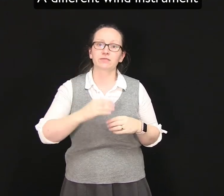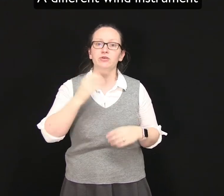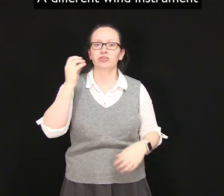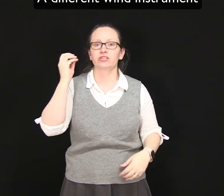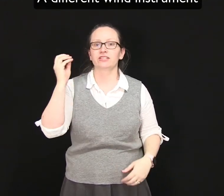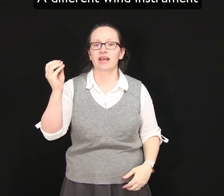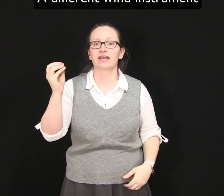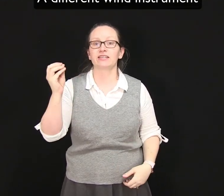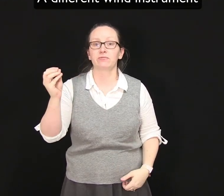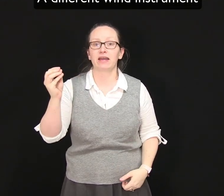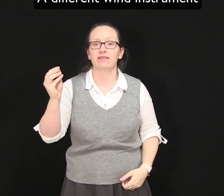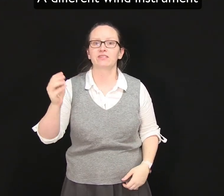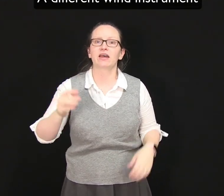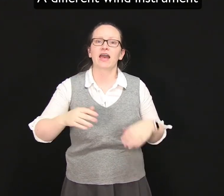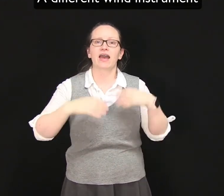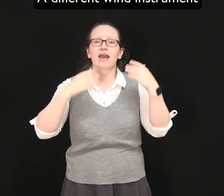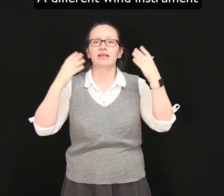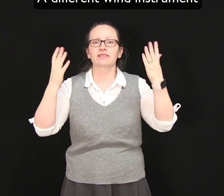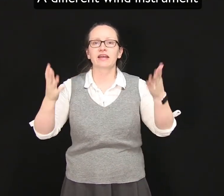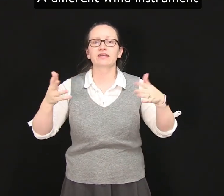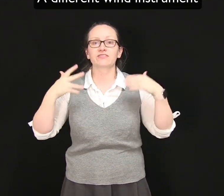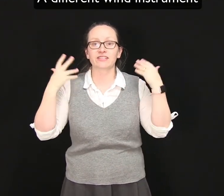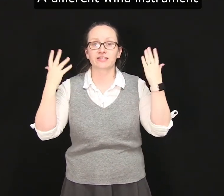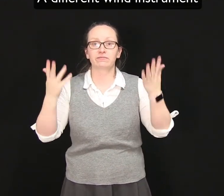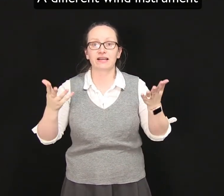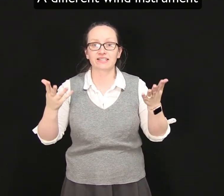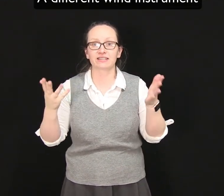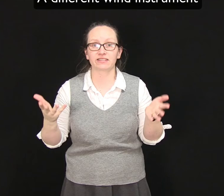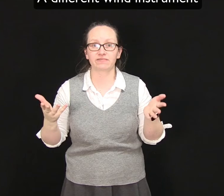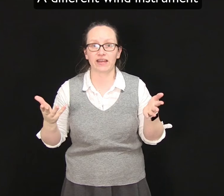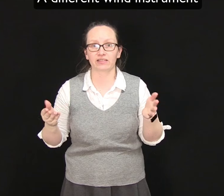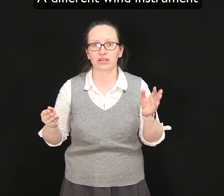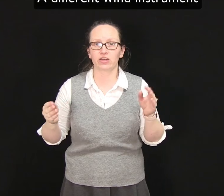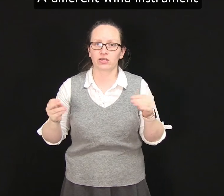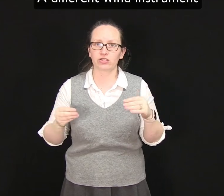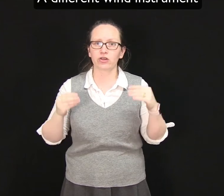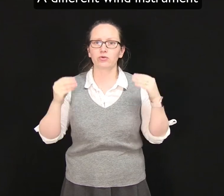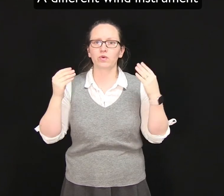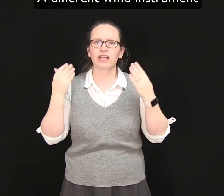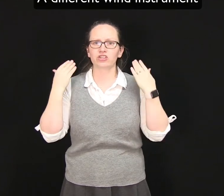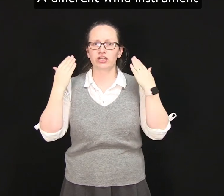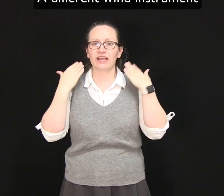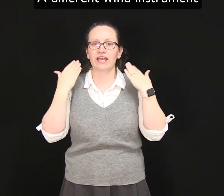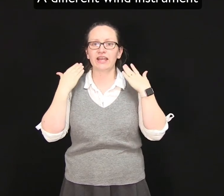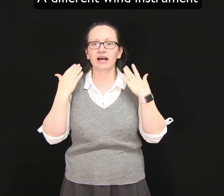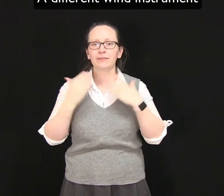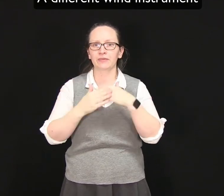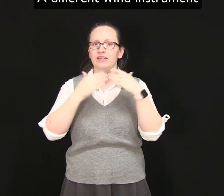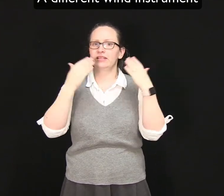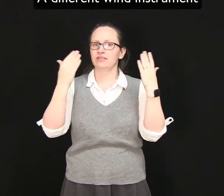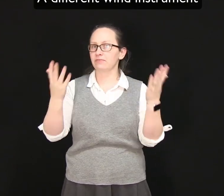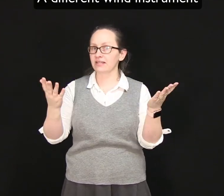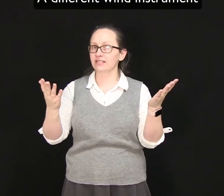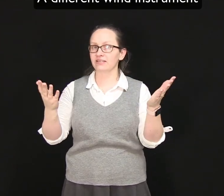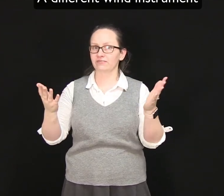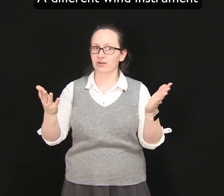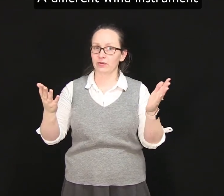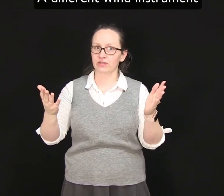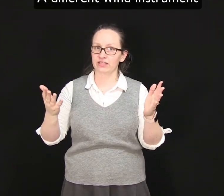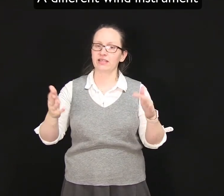produce standing waves and that gives us a resonant effect. So we actually hear these resonant frequencies